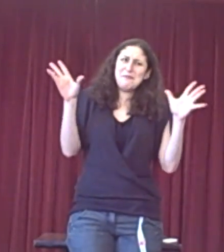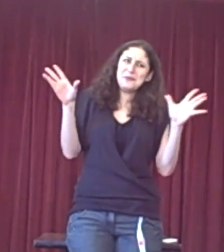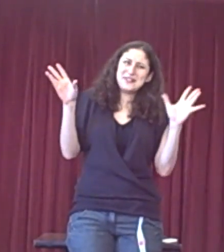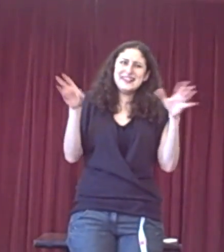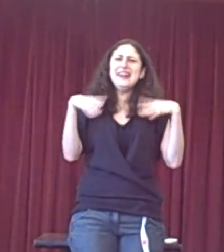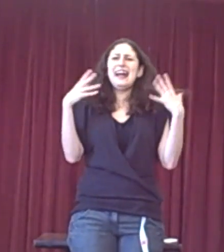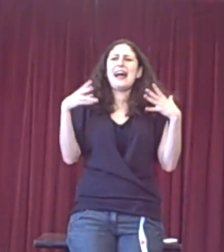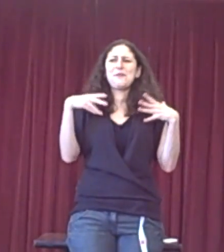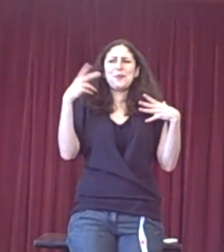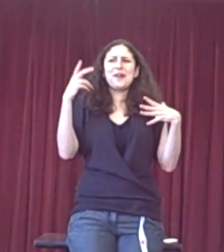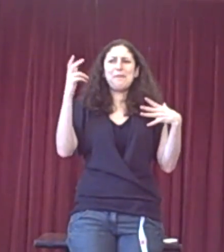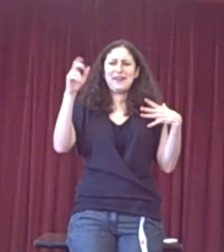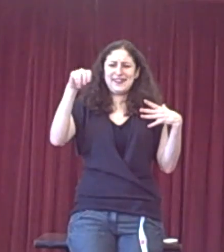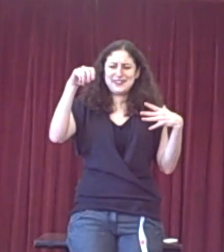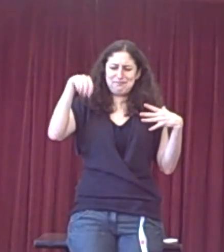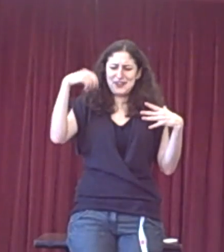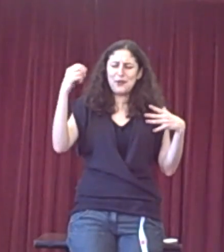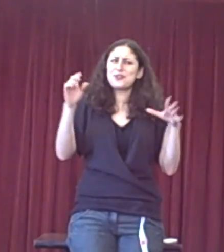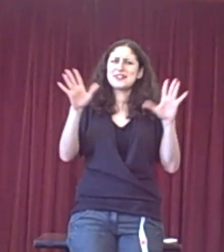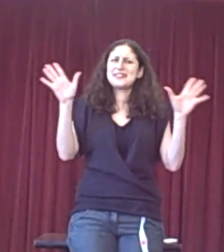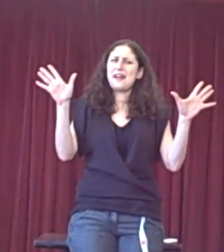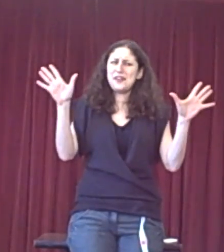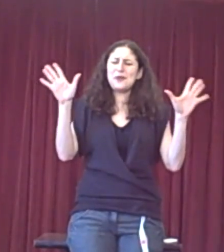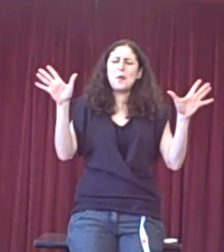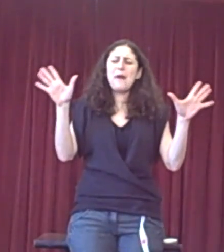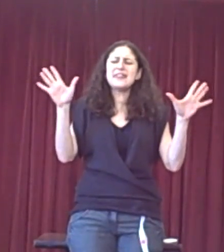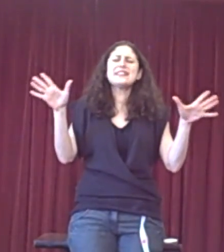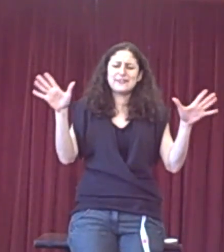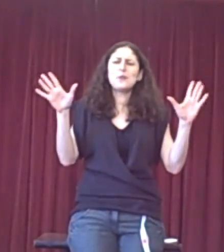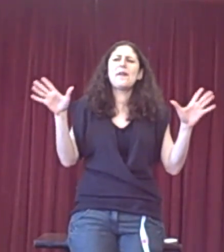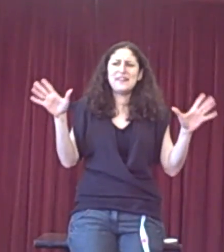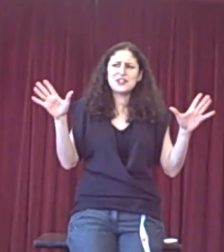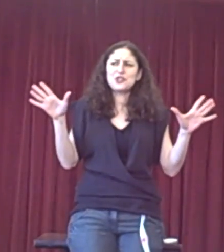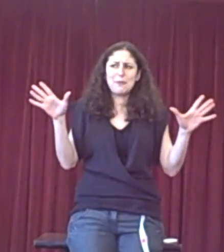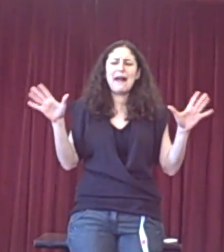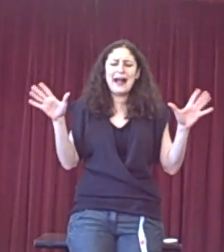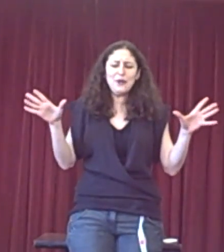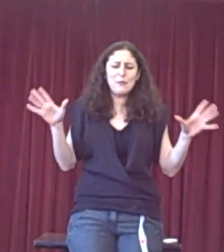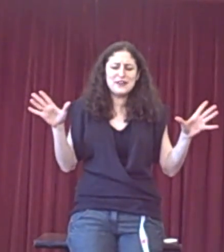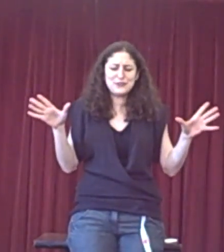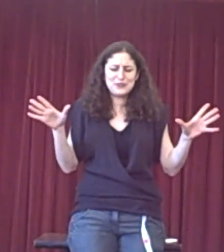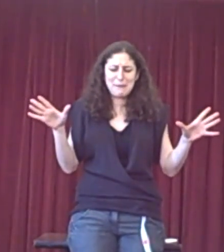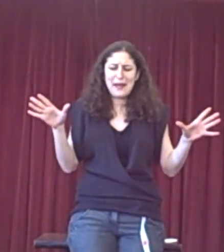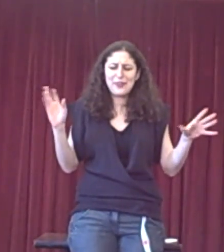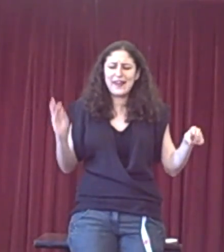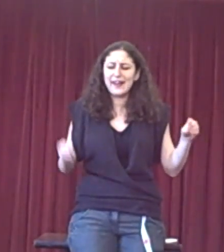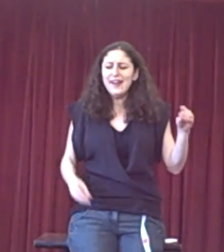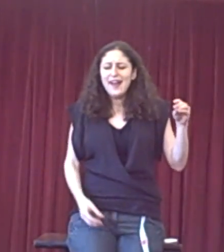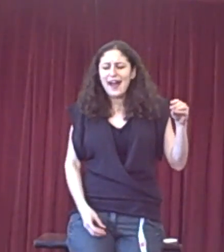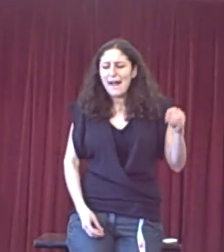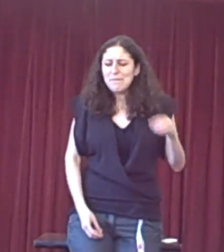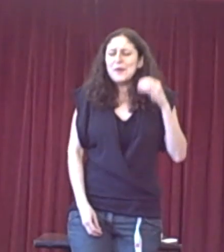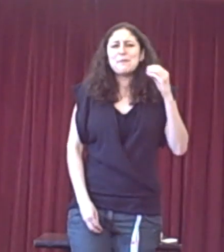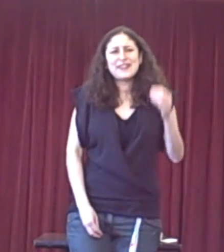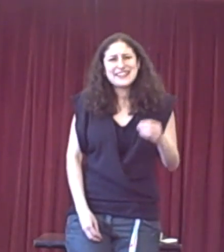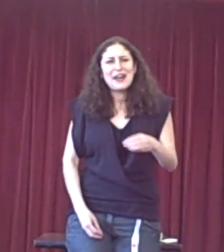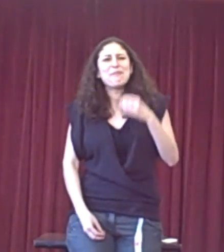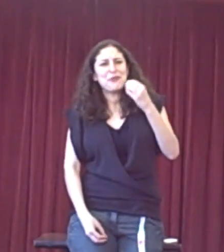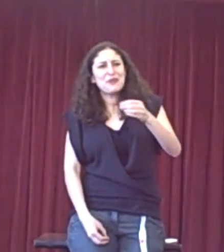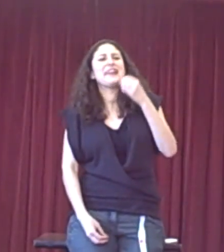important. And we won it because, you know, or just to say, I think we comprehensively won the issue about how communism was a bad thing. But really